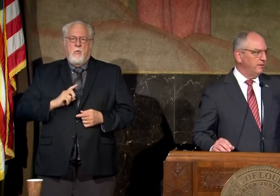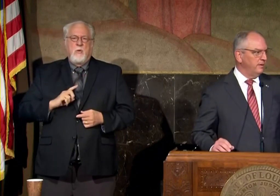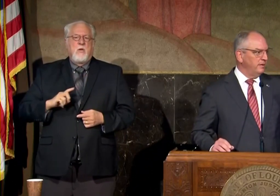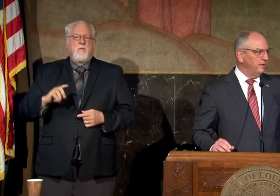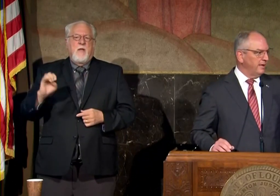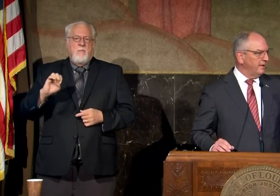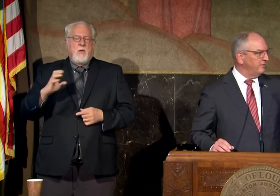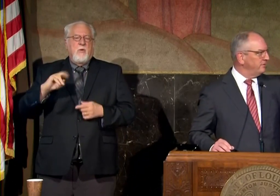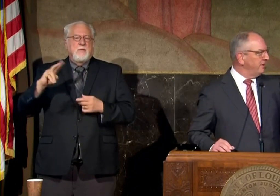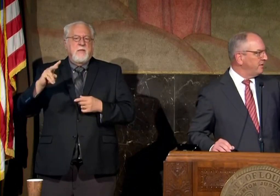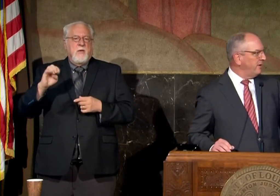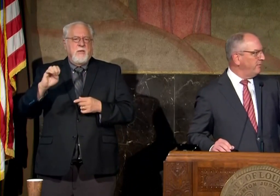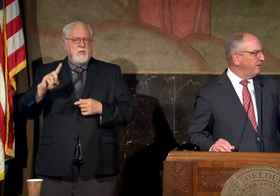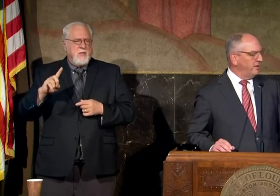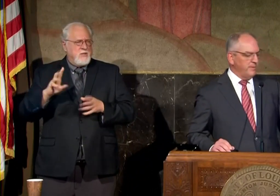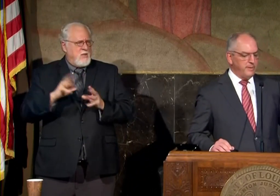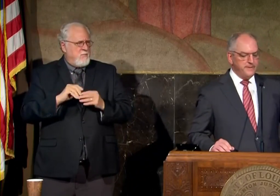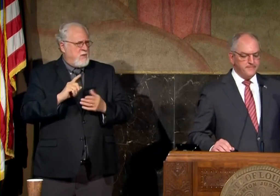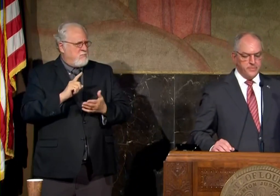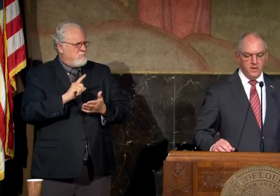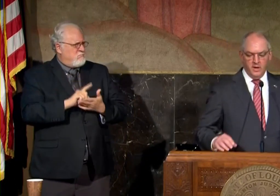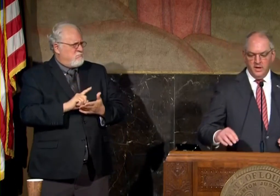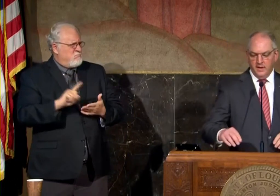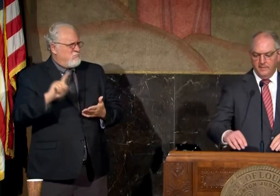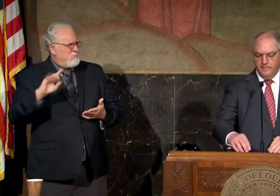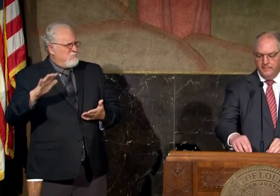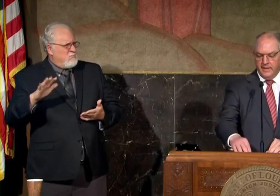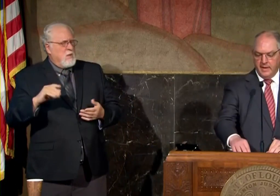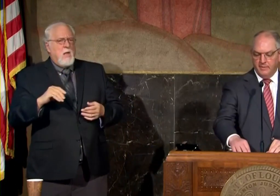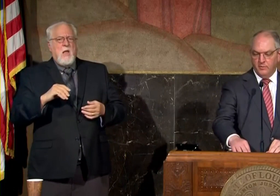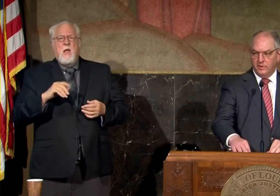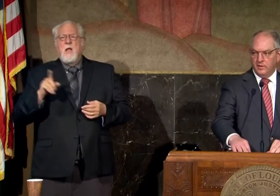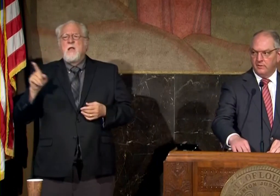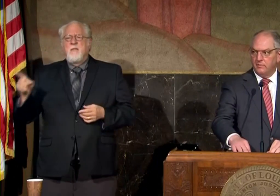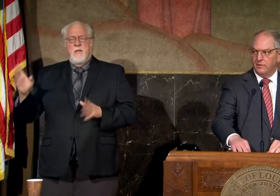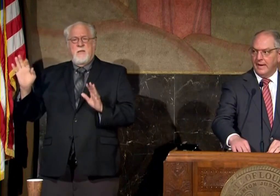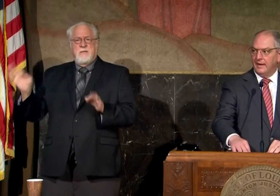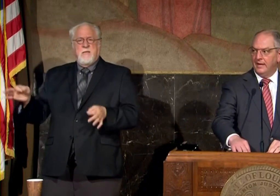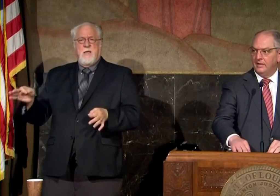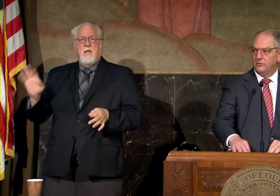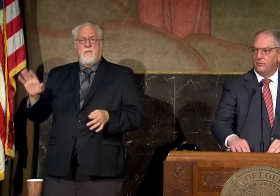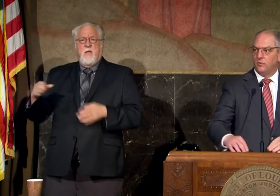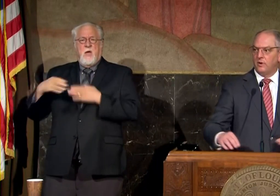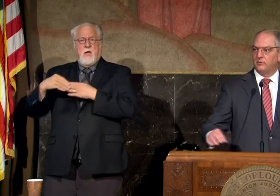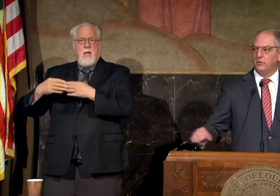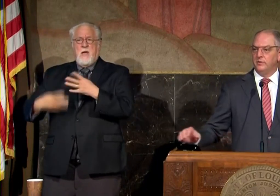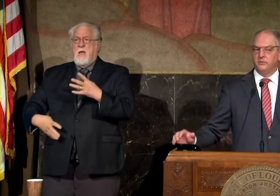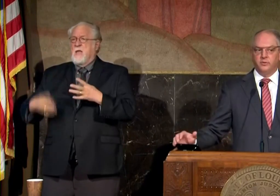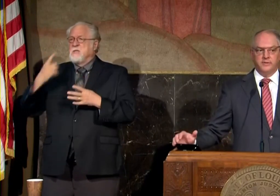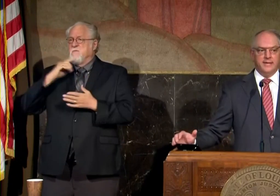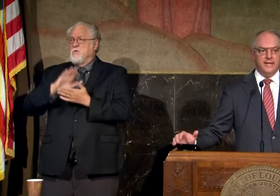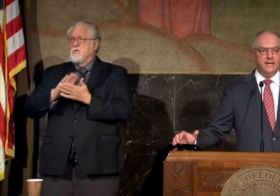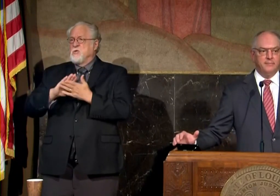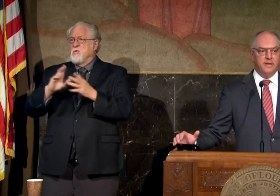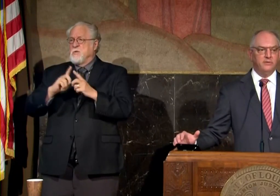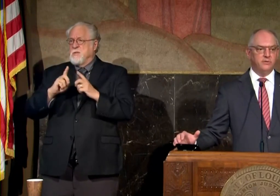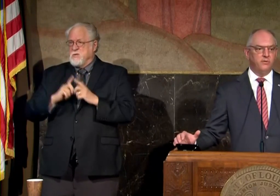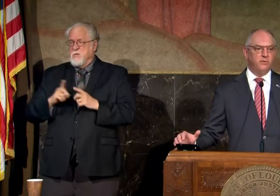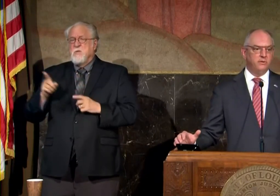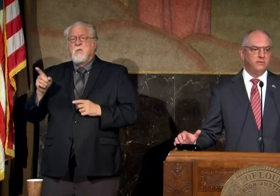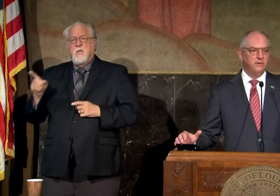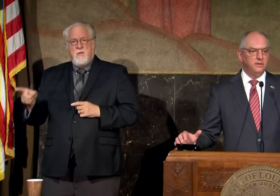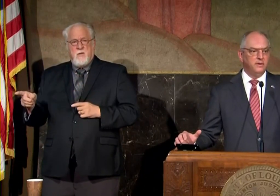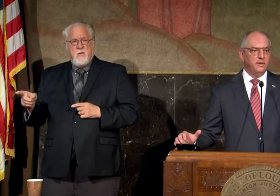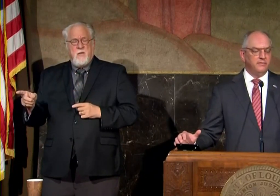ago i guess it was not quite a week ago maybe uh they came up with their guidelines for our school districts they did it based